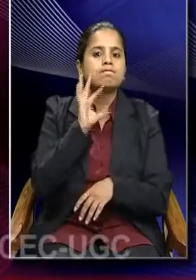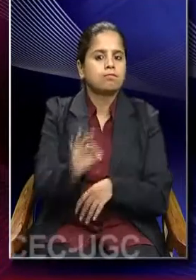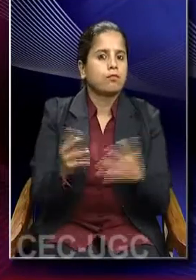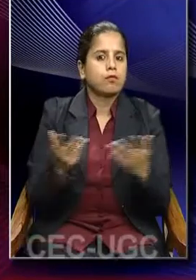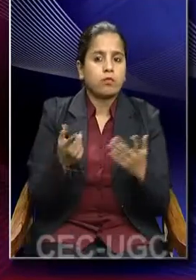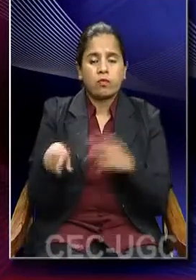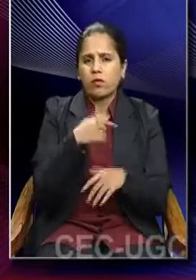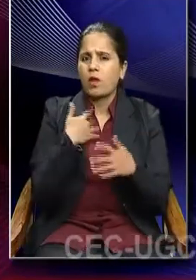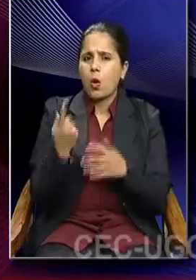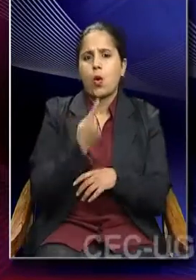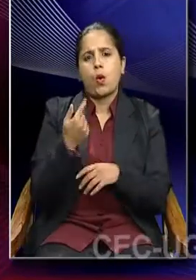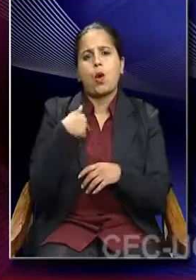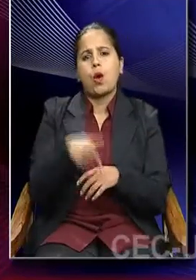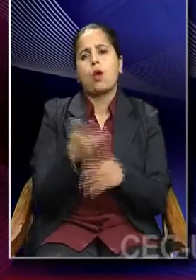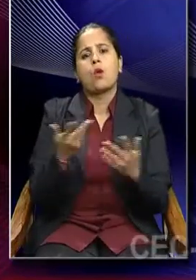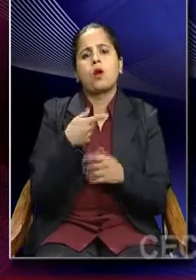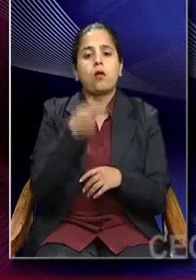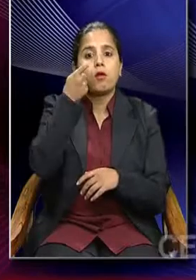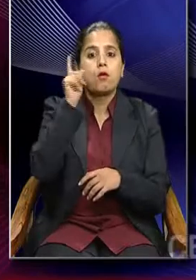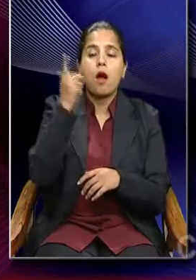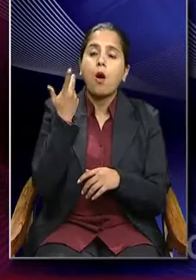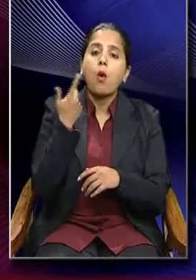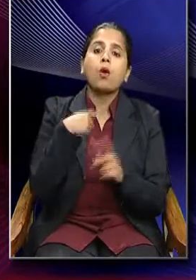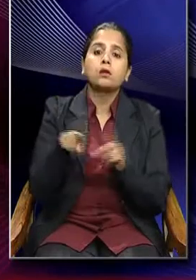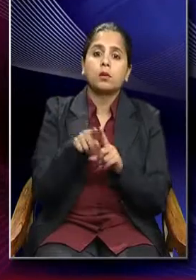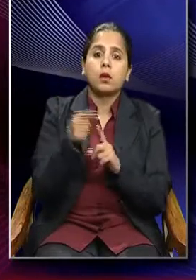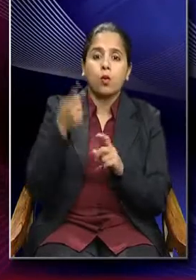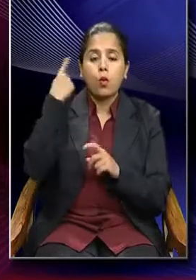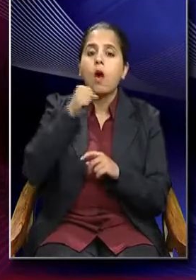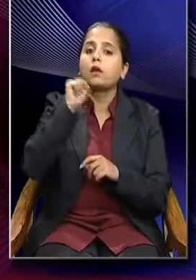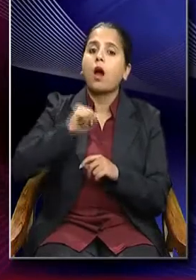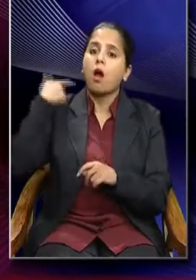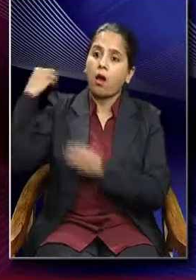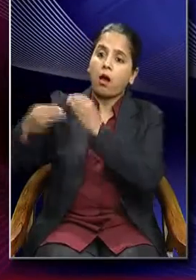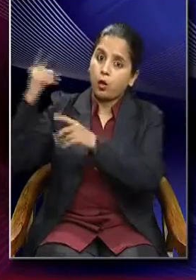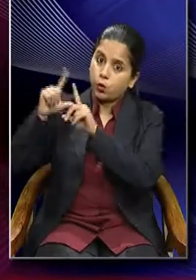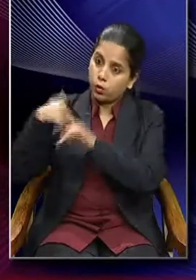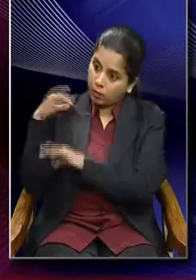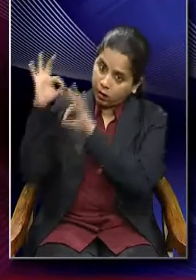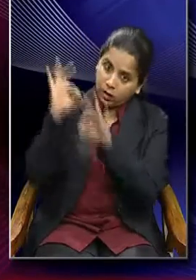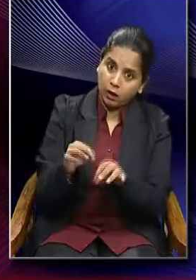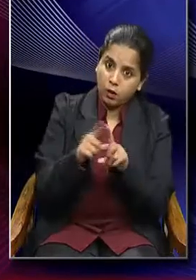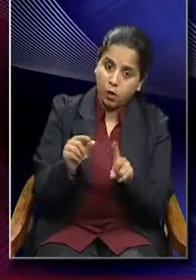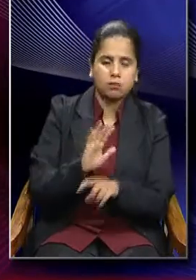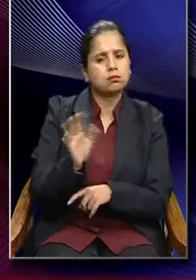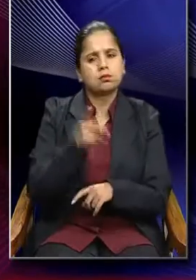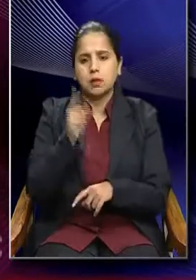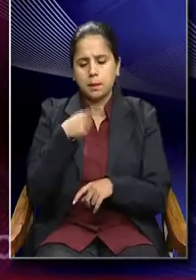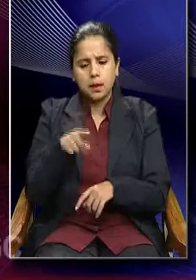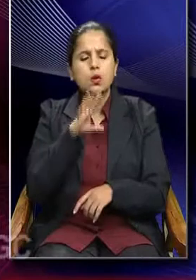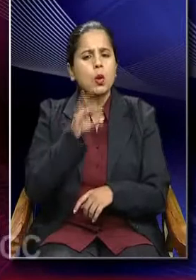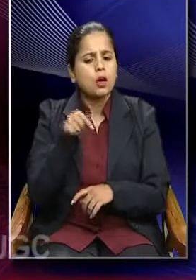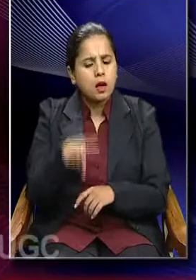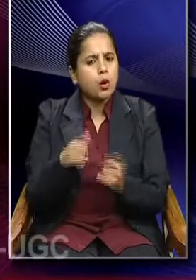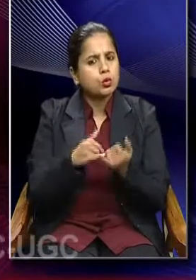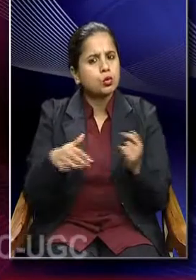we cannot just take on what our fathers or forefathers continue to do. We look into the reality where